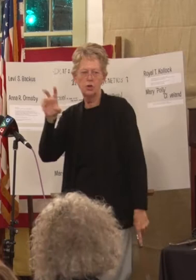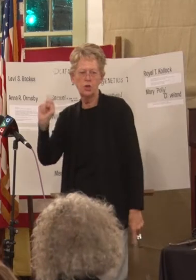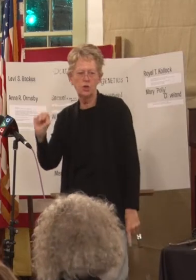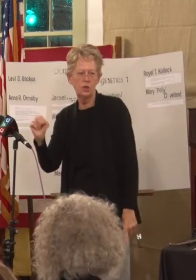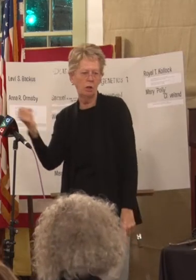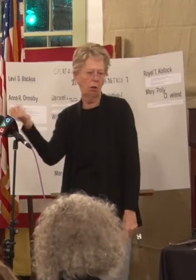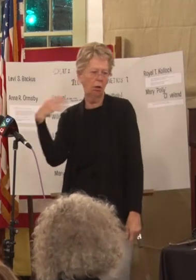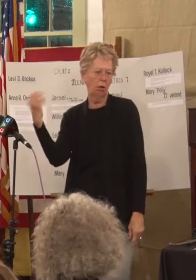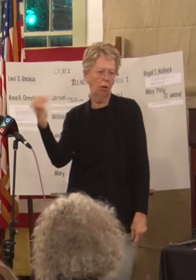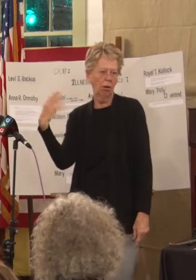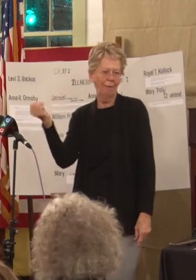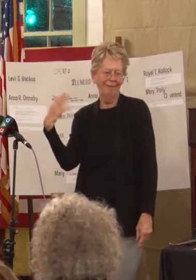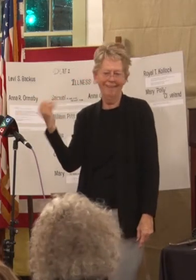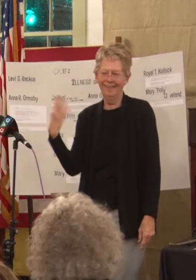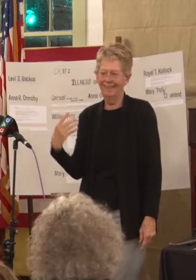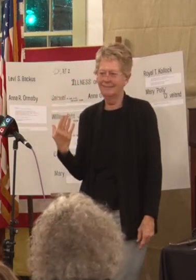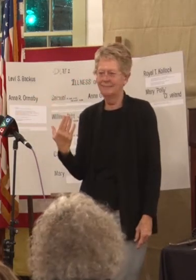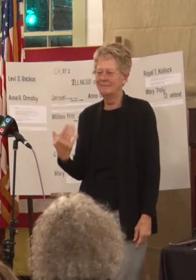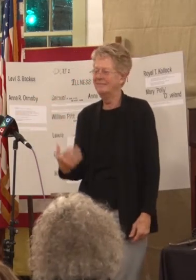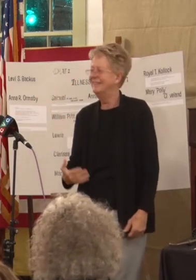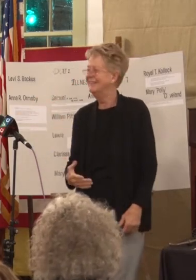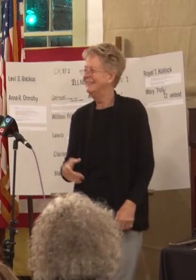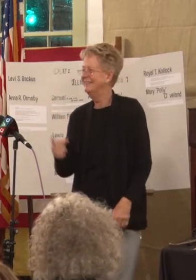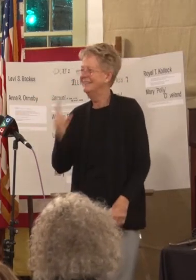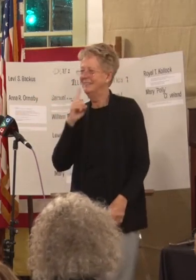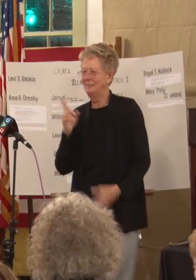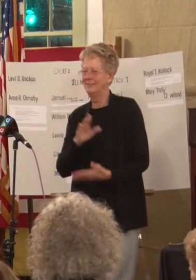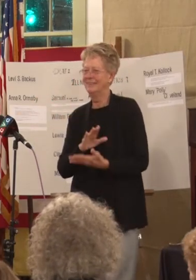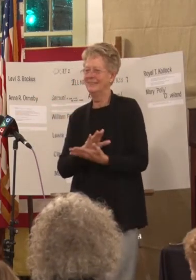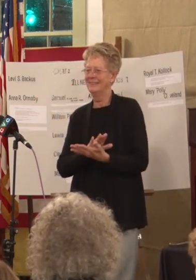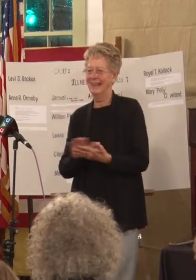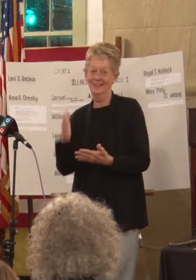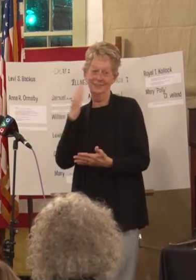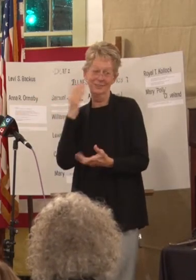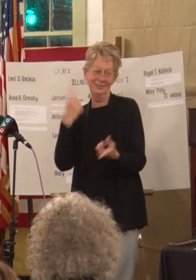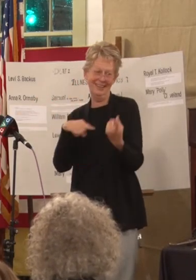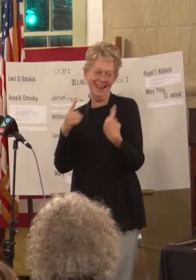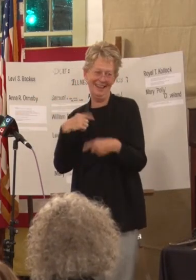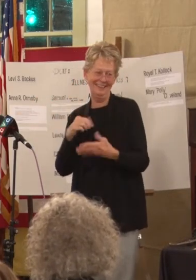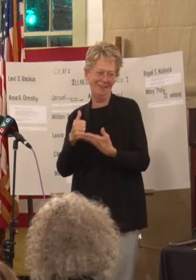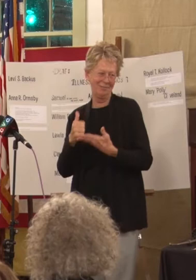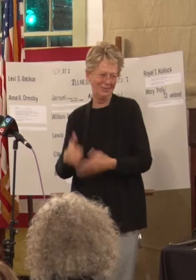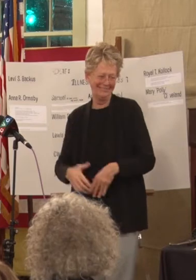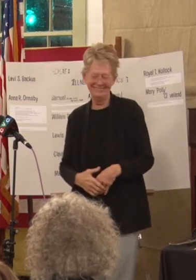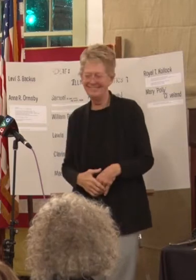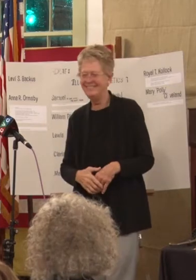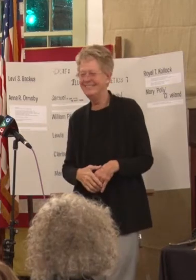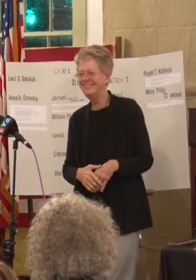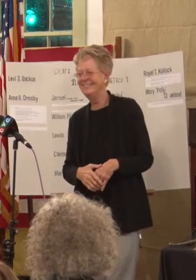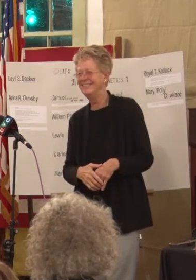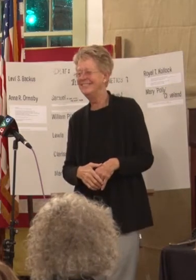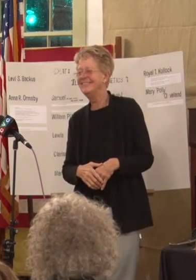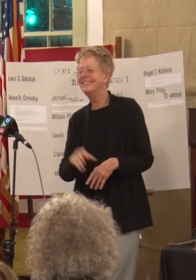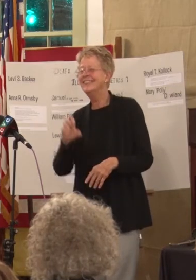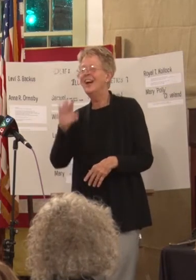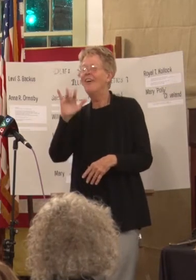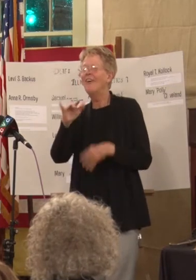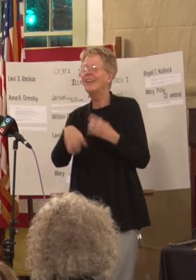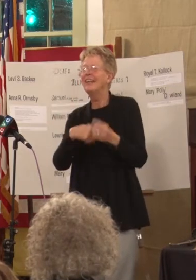So, anyway, so it's really nice to know sign language. So, in the early years, again, it